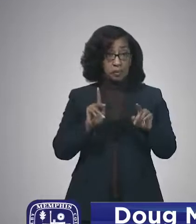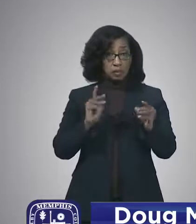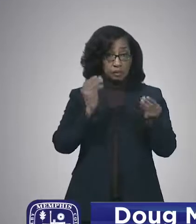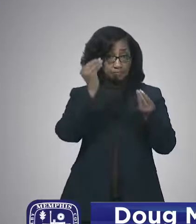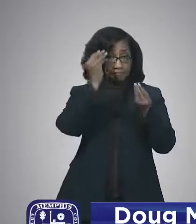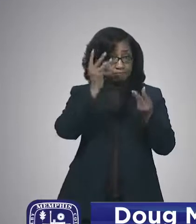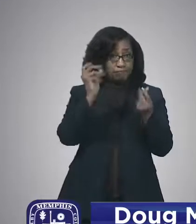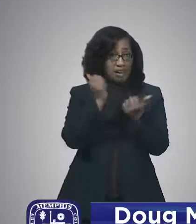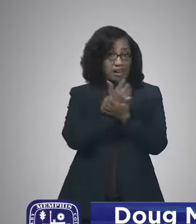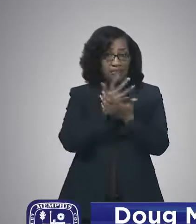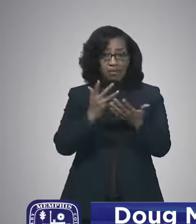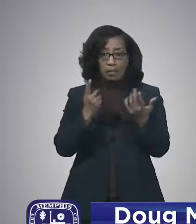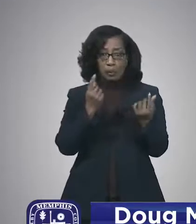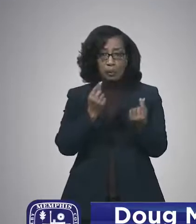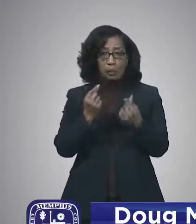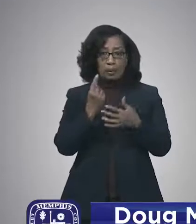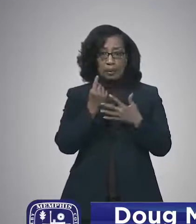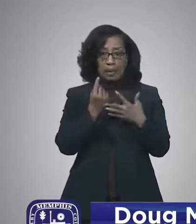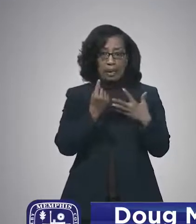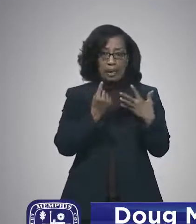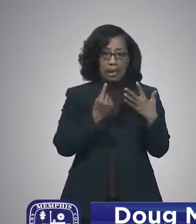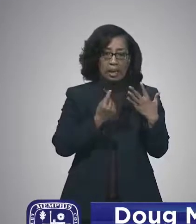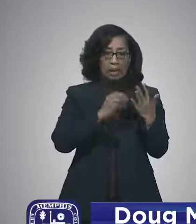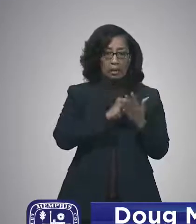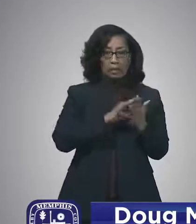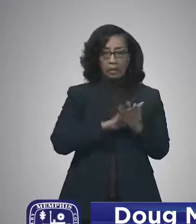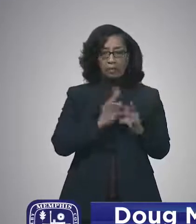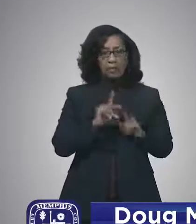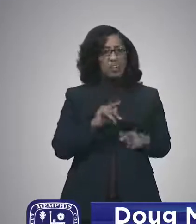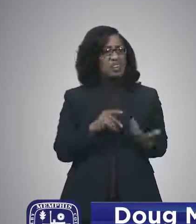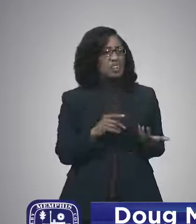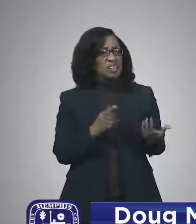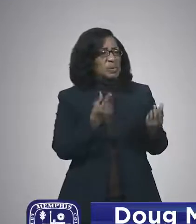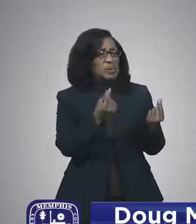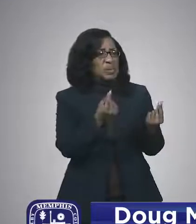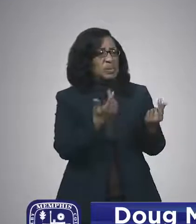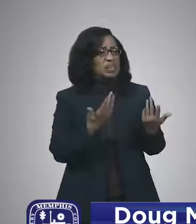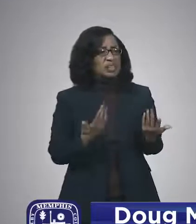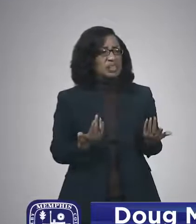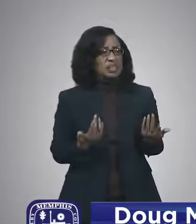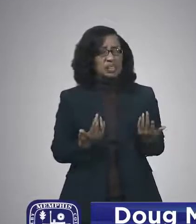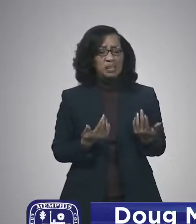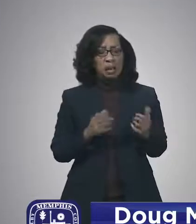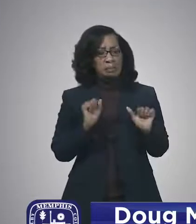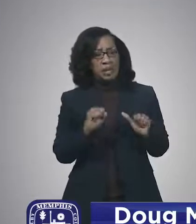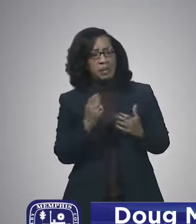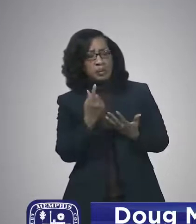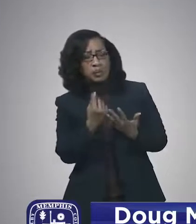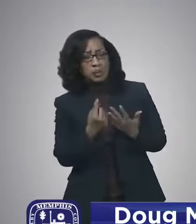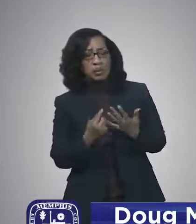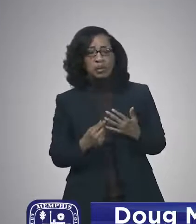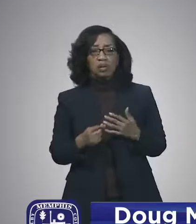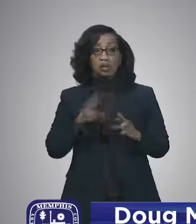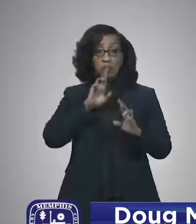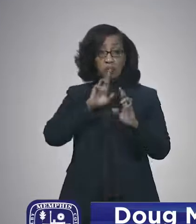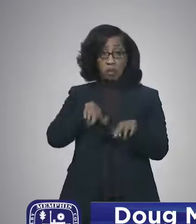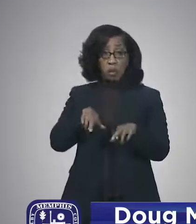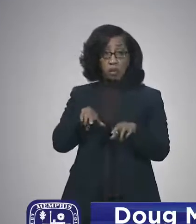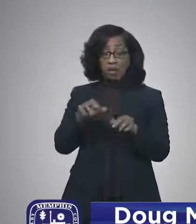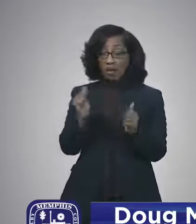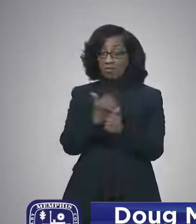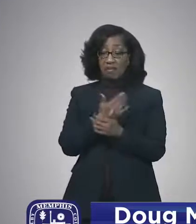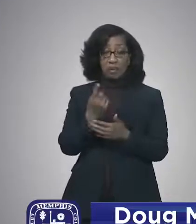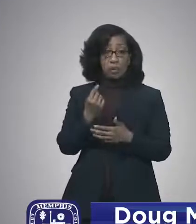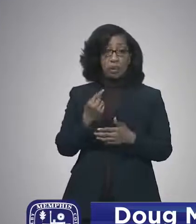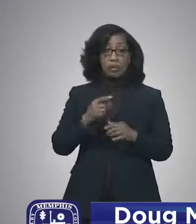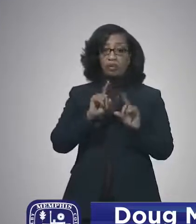We had questions very early on. Well, what are you all doing? Have you thought of this? And could you do that? What I'm reporting to you is the things that we have done. We have